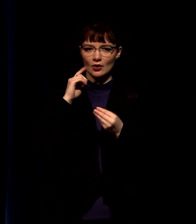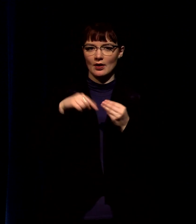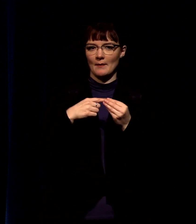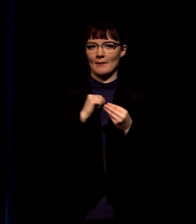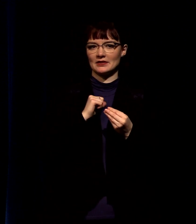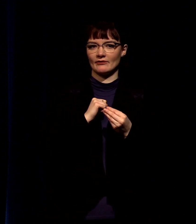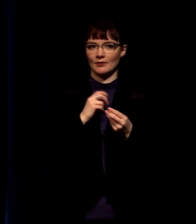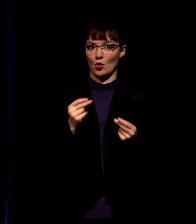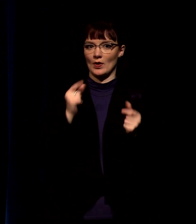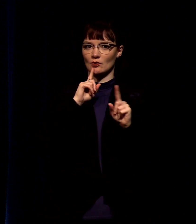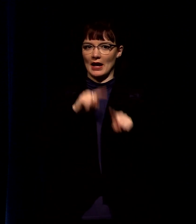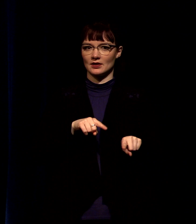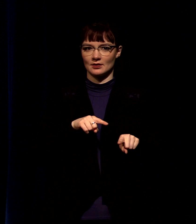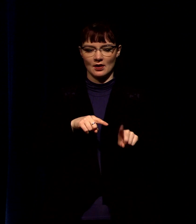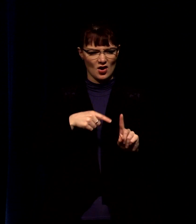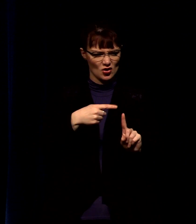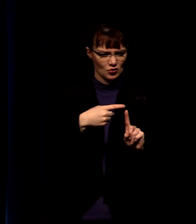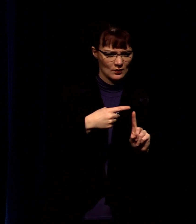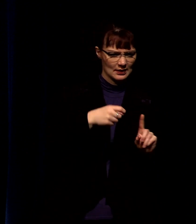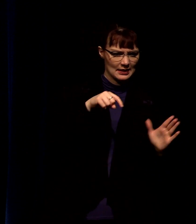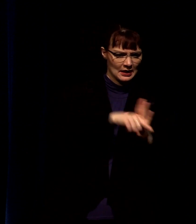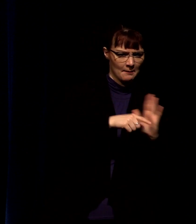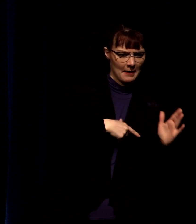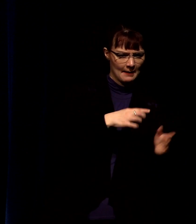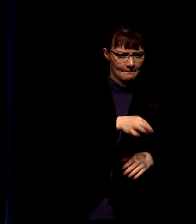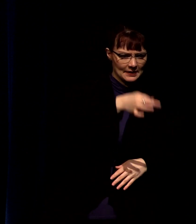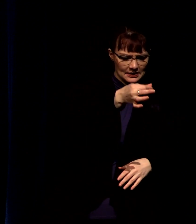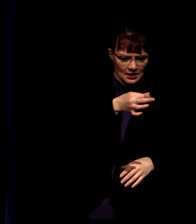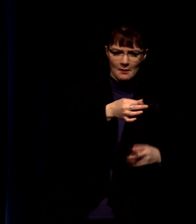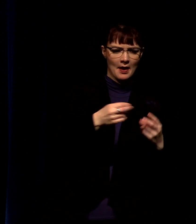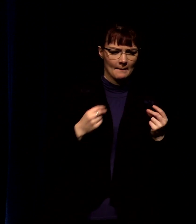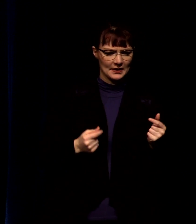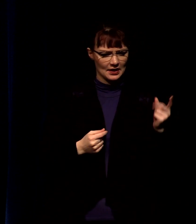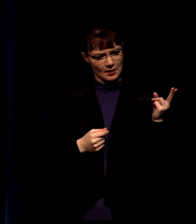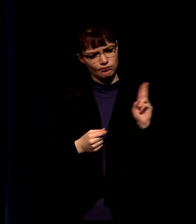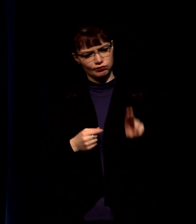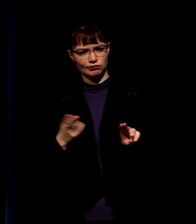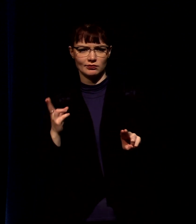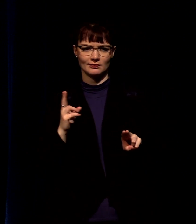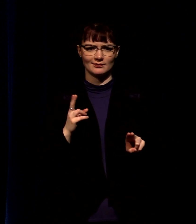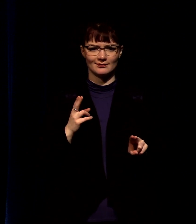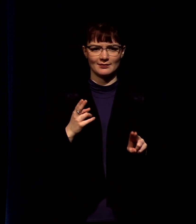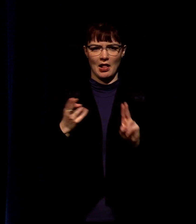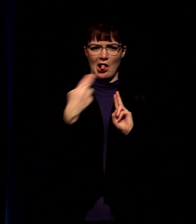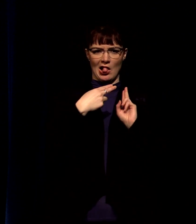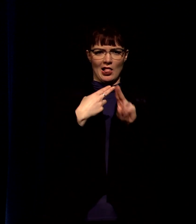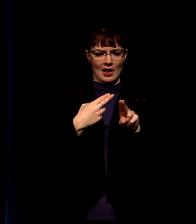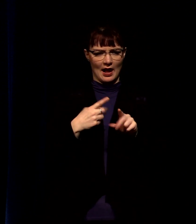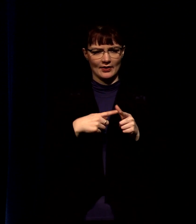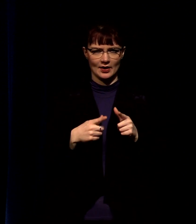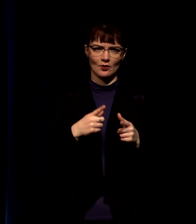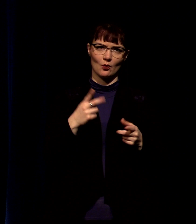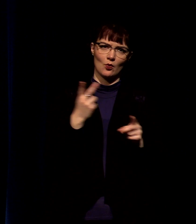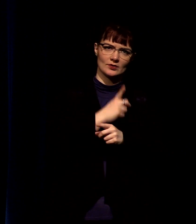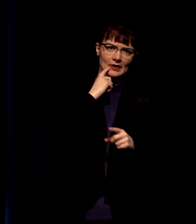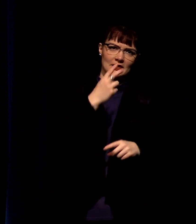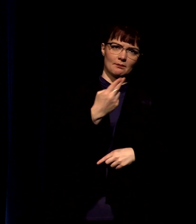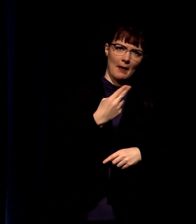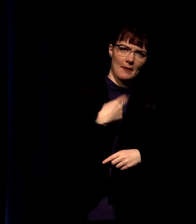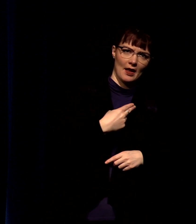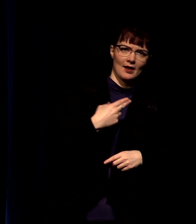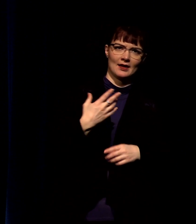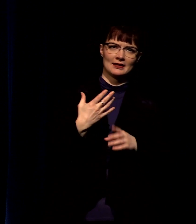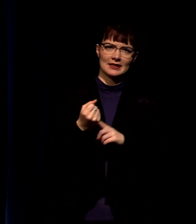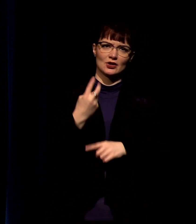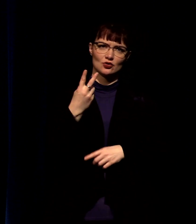quick reactor and if somebody steals a key piece of mine i just immediately take the piece that stole my piece which then puts me in a worse place because then they steal that one and two